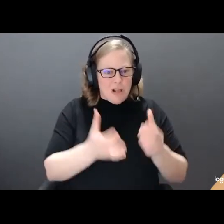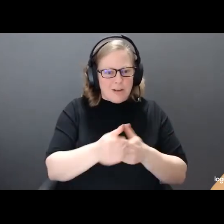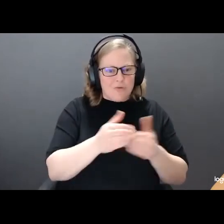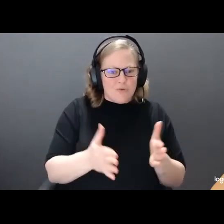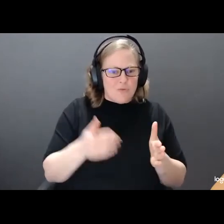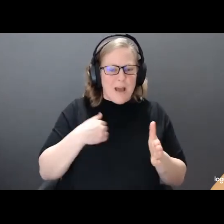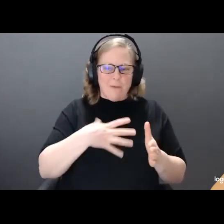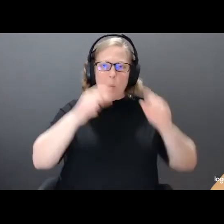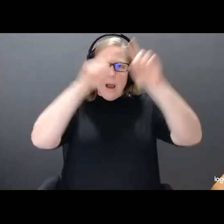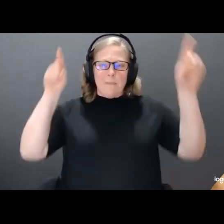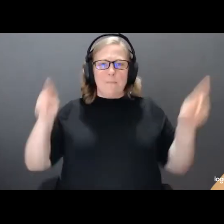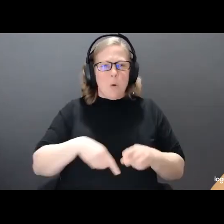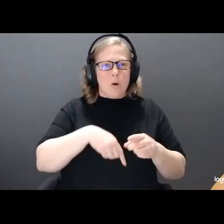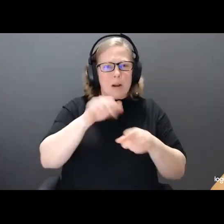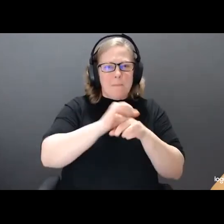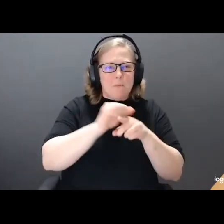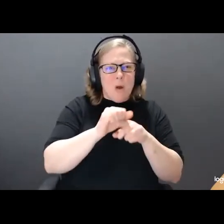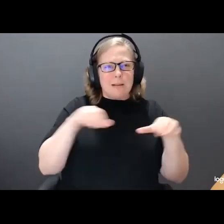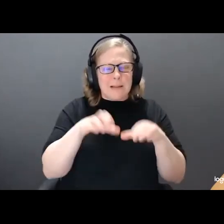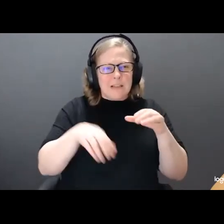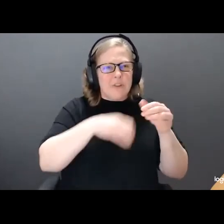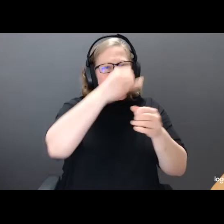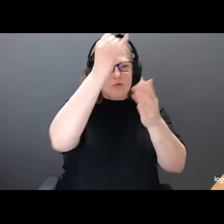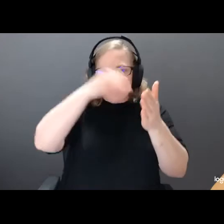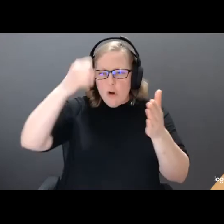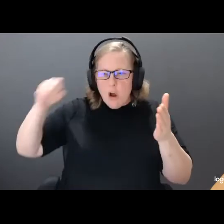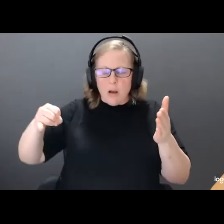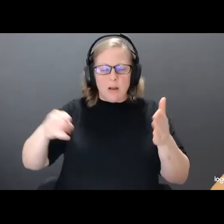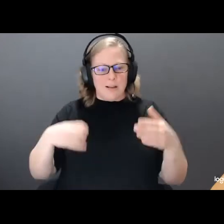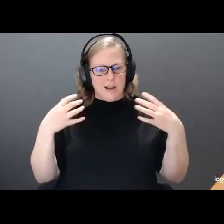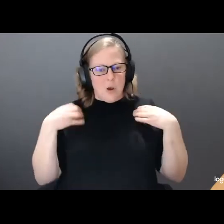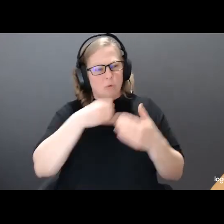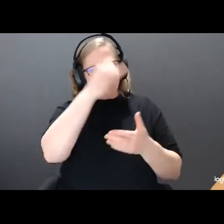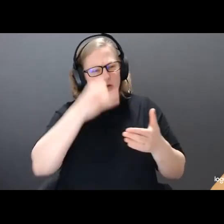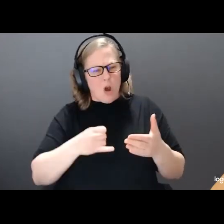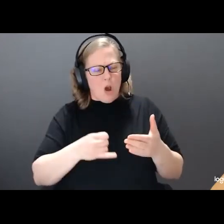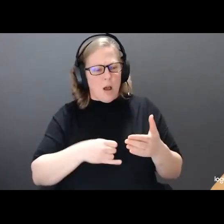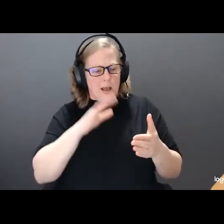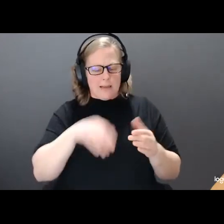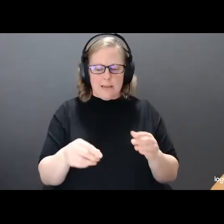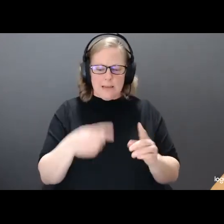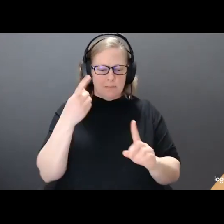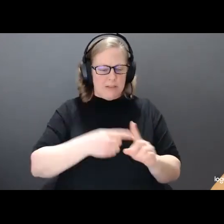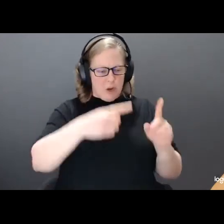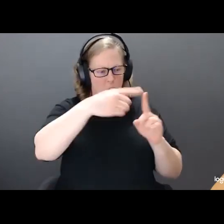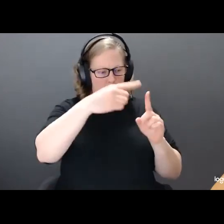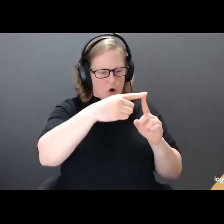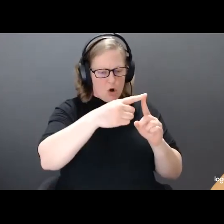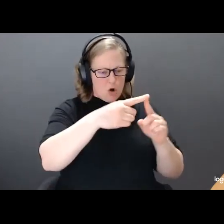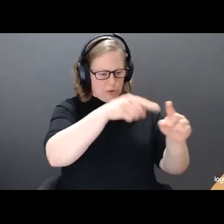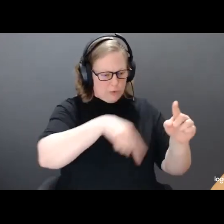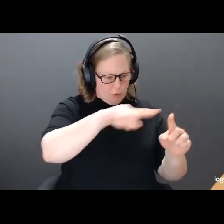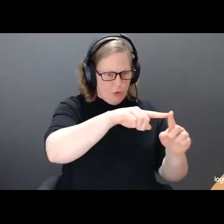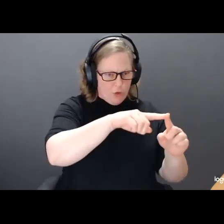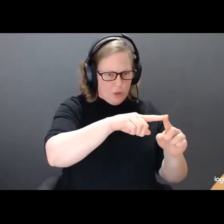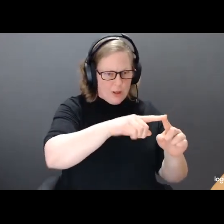whiteboard is when I struggle. If a coach were to draw out a drill in this corner of the ice on this circle and then tell us to go do it